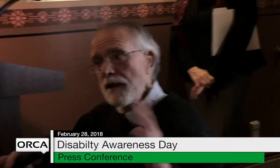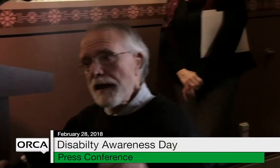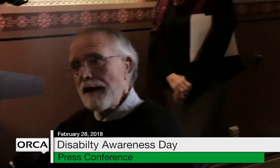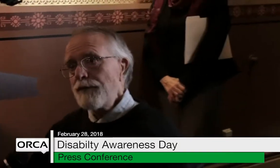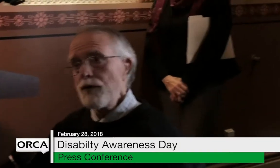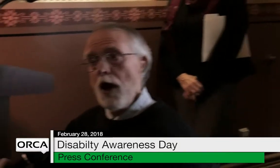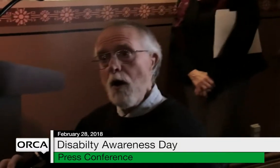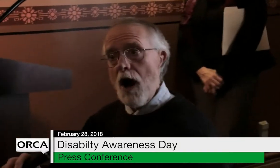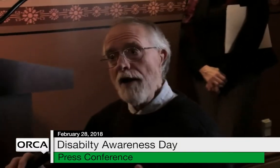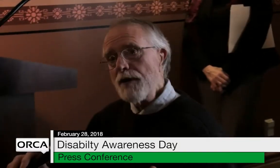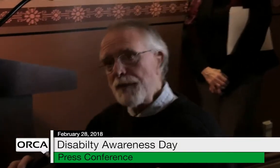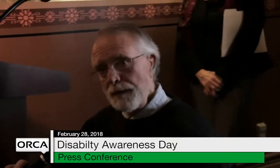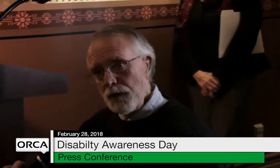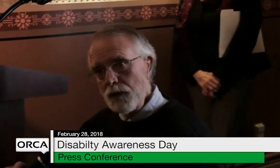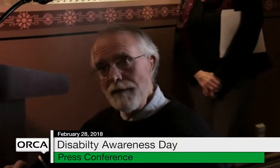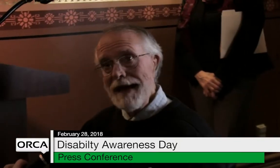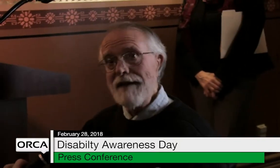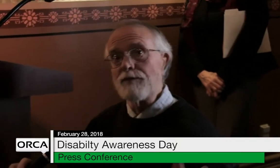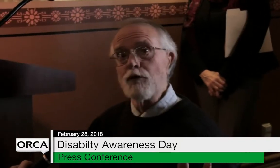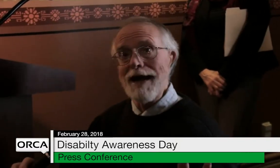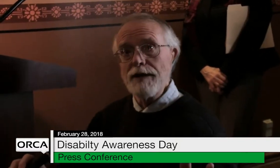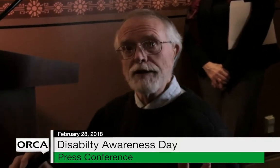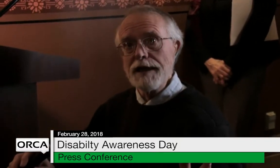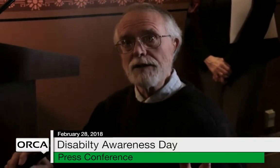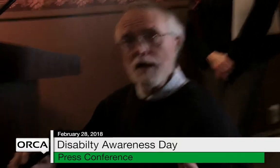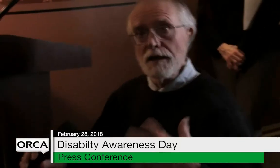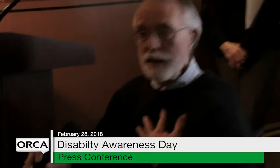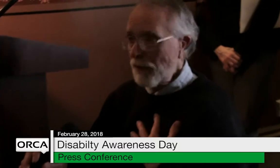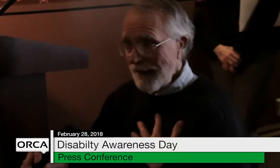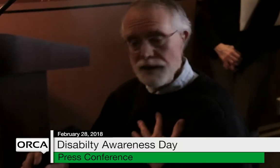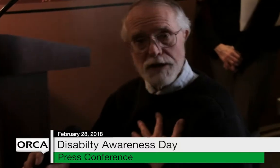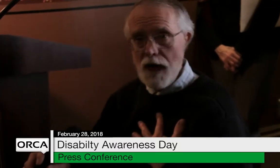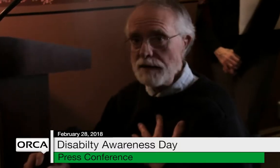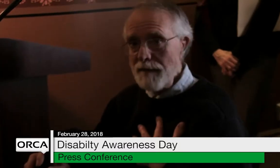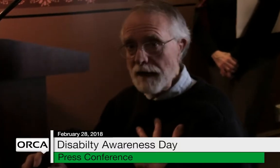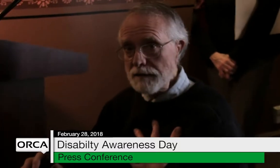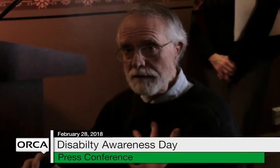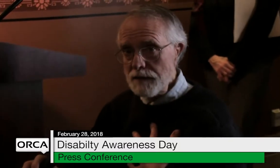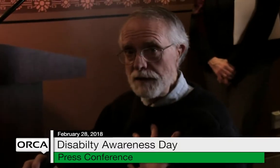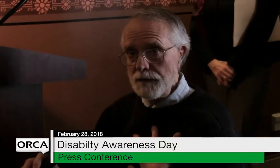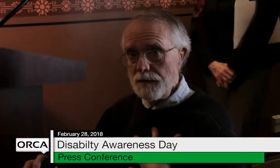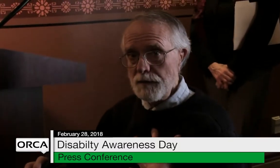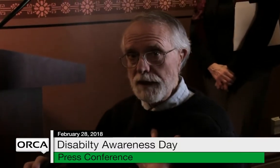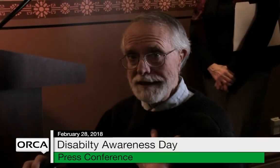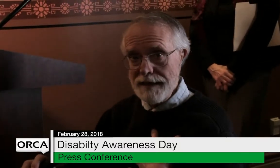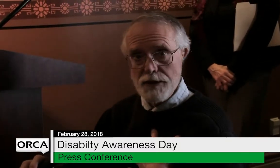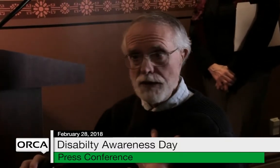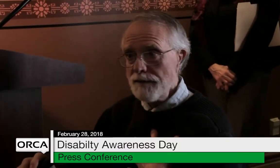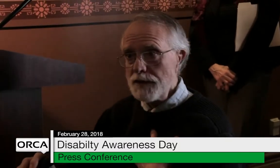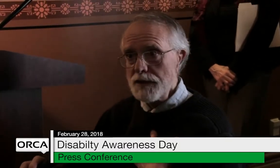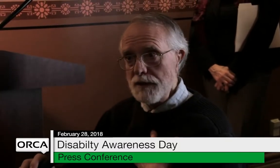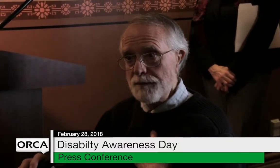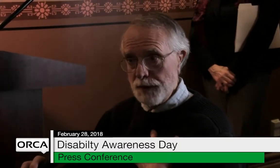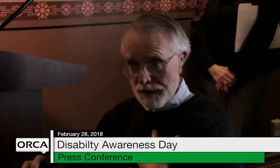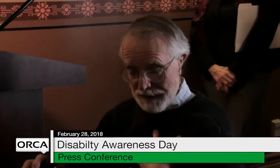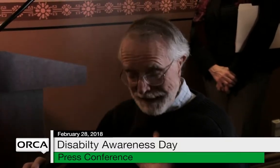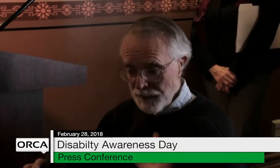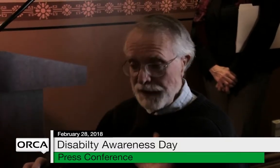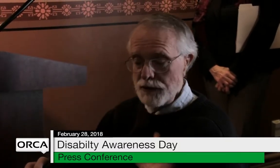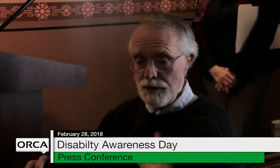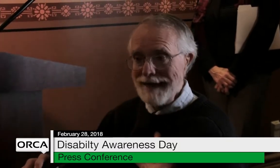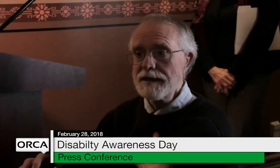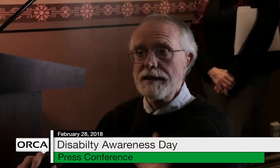And if you know other people who may have greater needs, like what I've just talked about, the Attendant Services, the